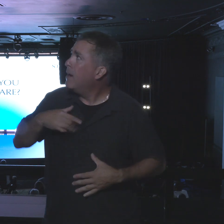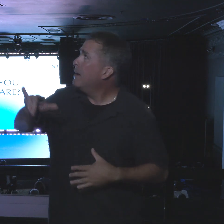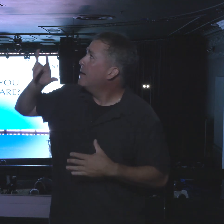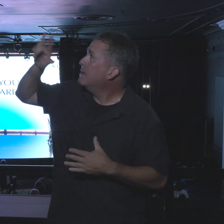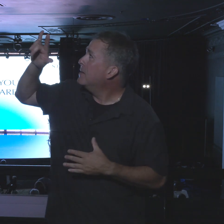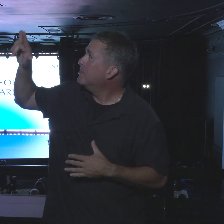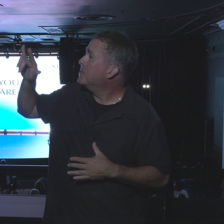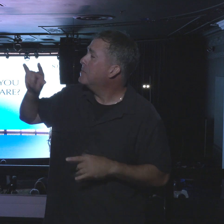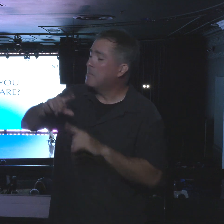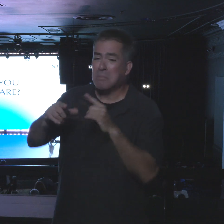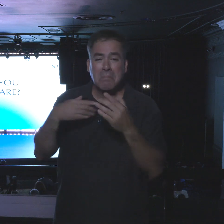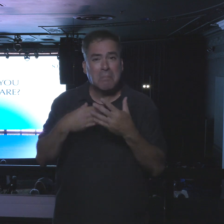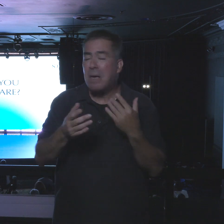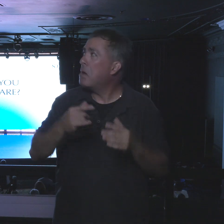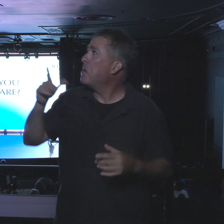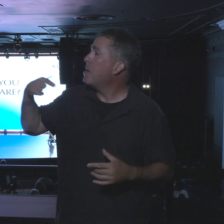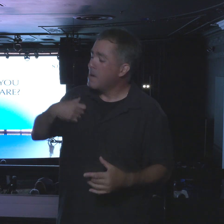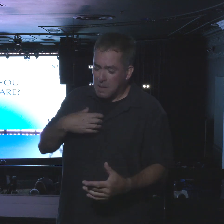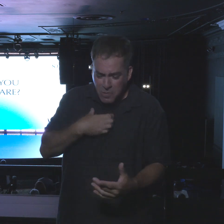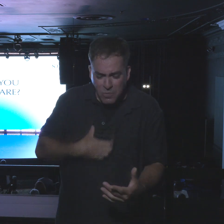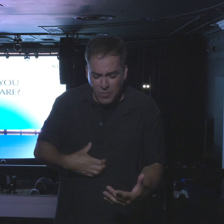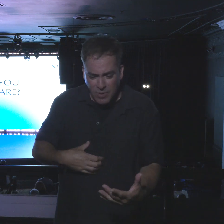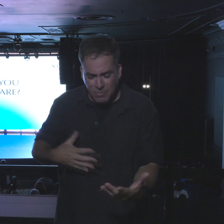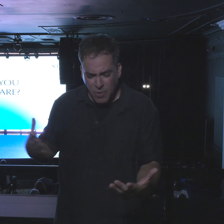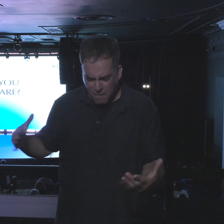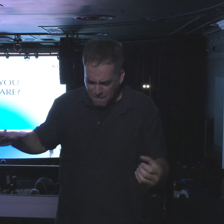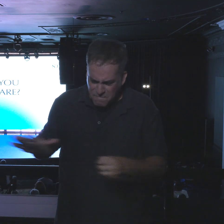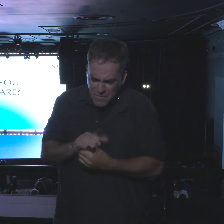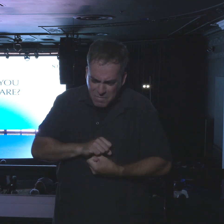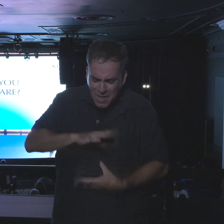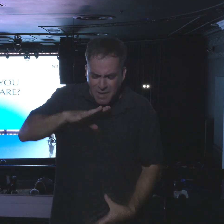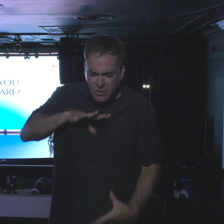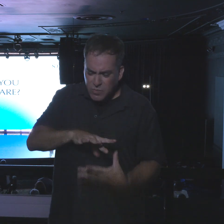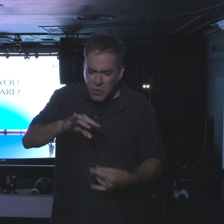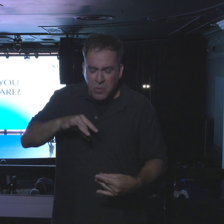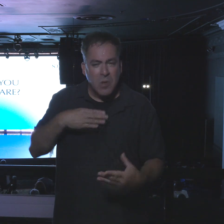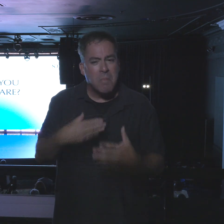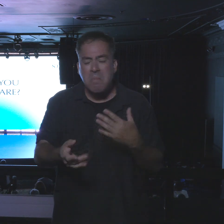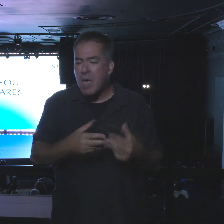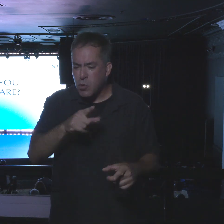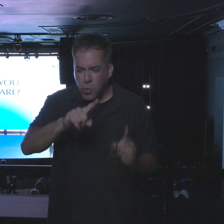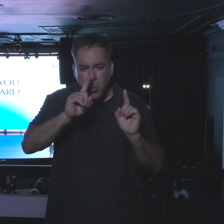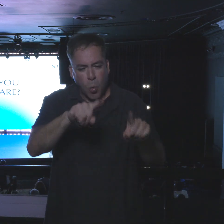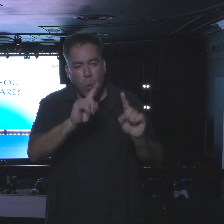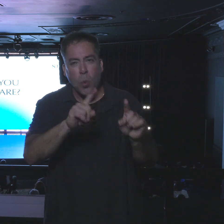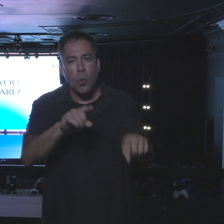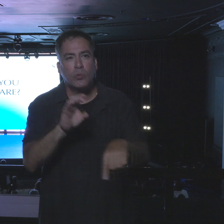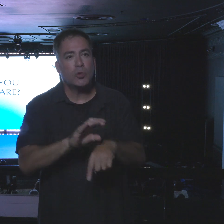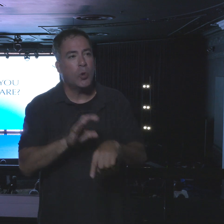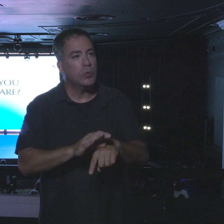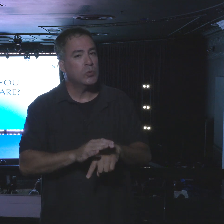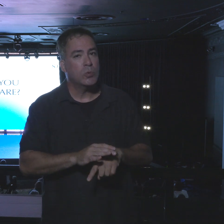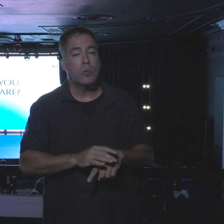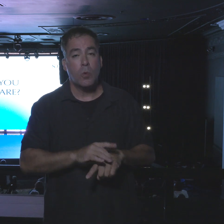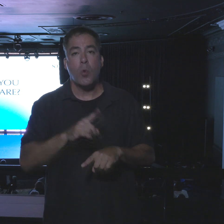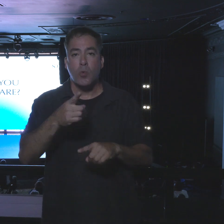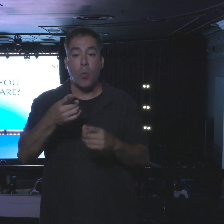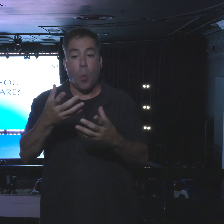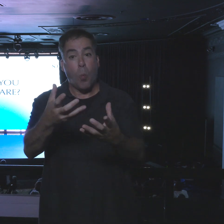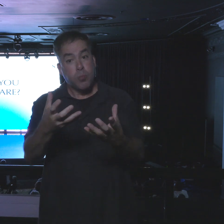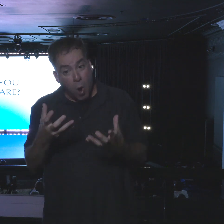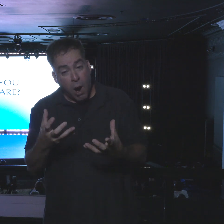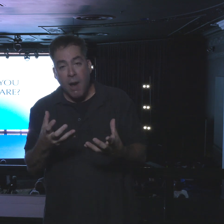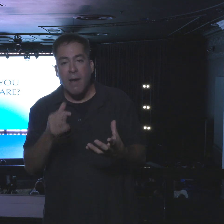even though we desire a spirit-filled life, even though we go to church, wanting it is